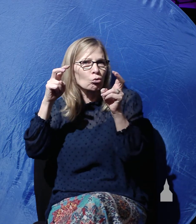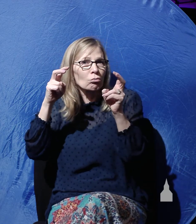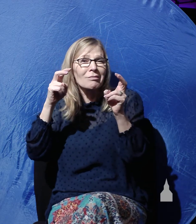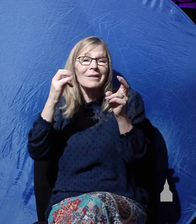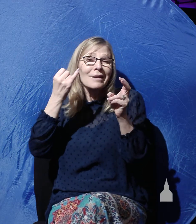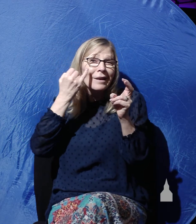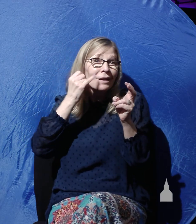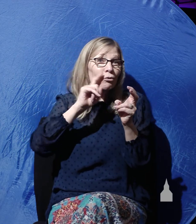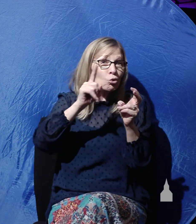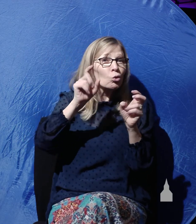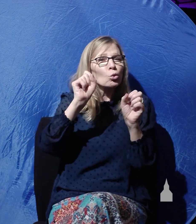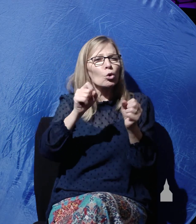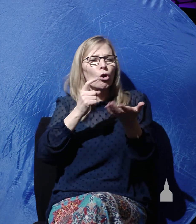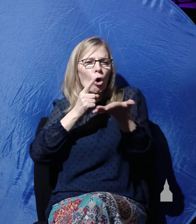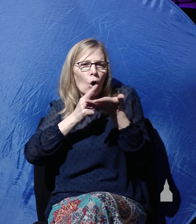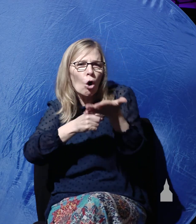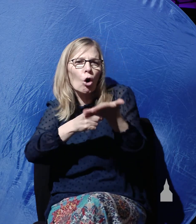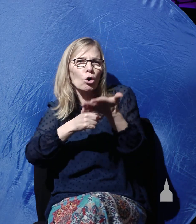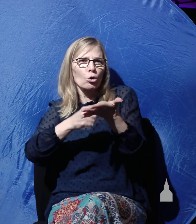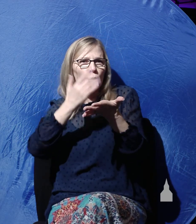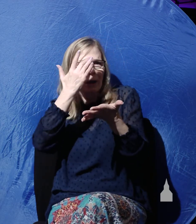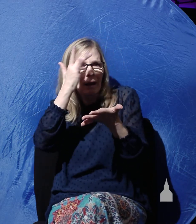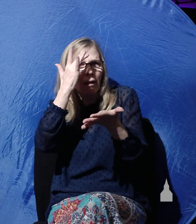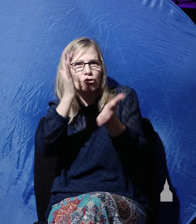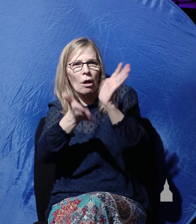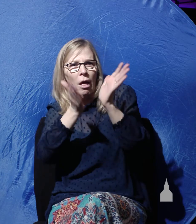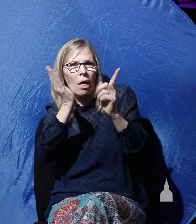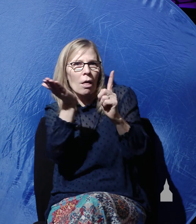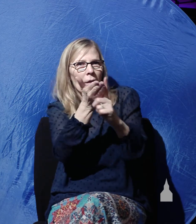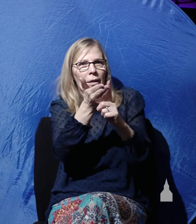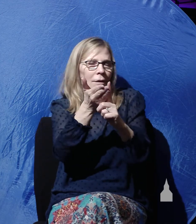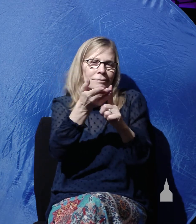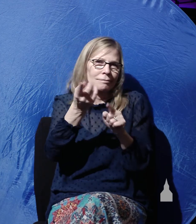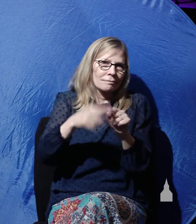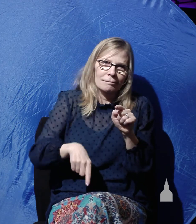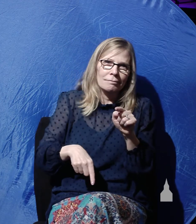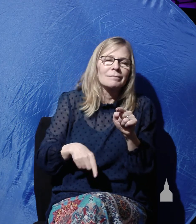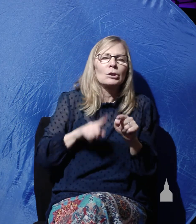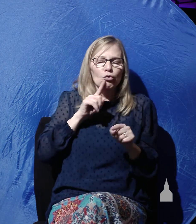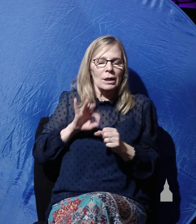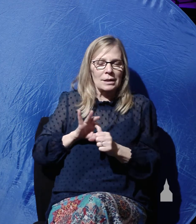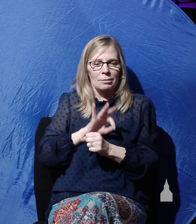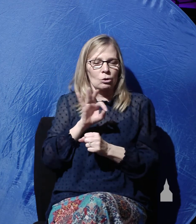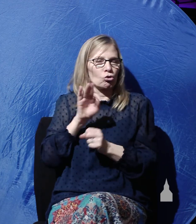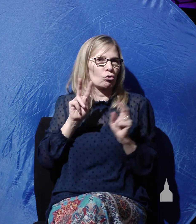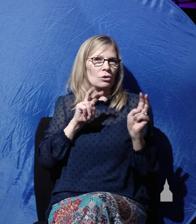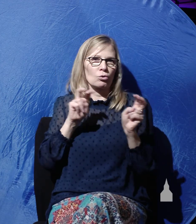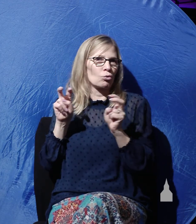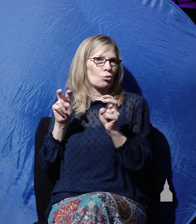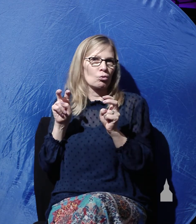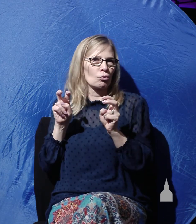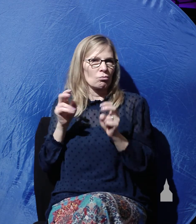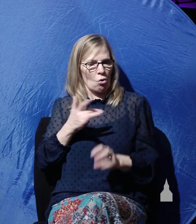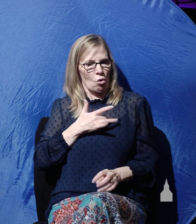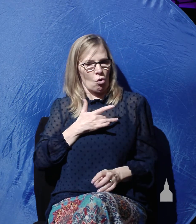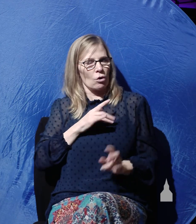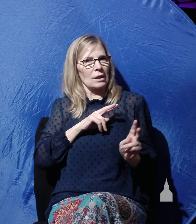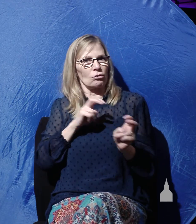someone intellectually into the kingdom of God. Can't be done. It's a spiritual issue. It's an issue of the heart. You must